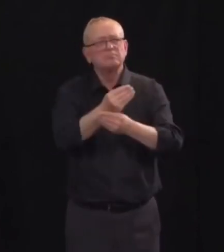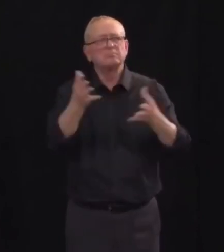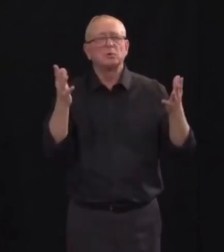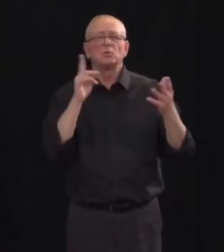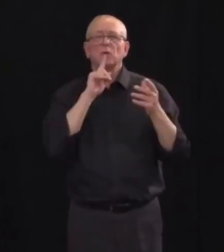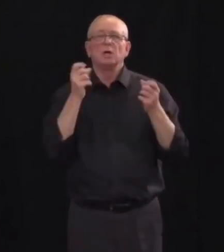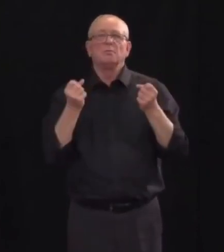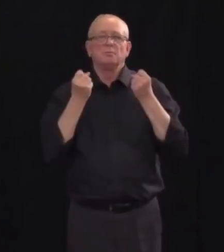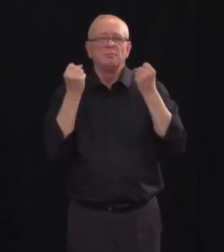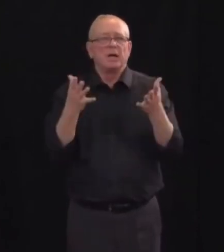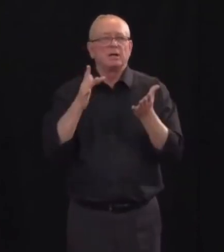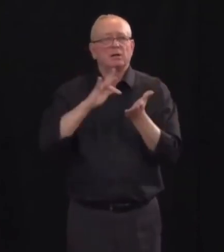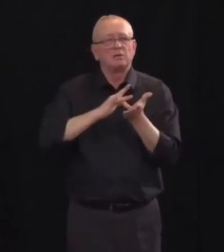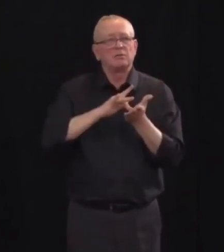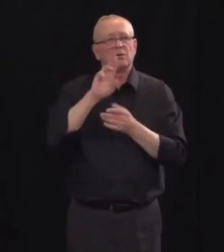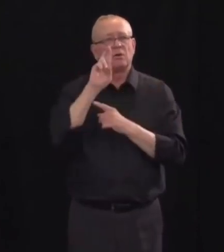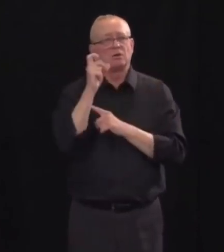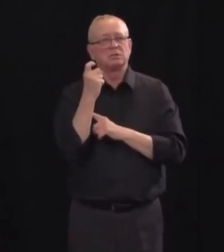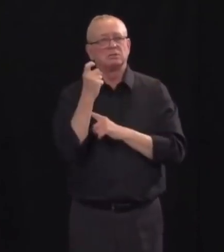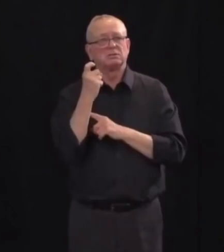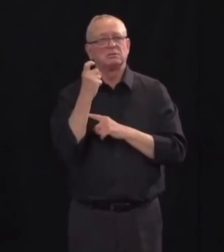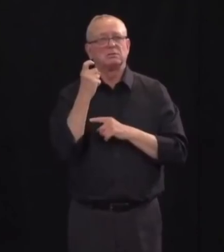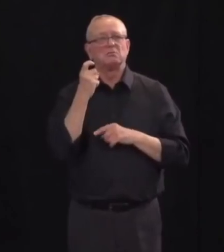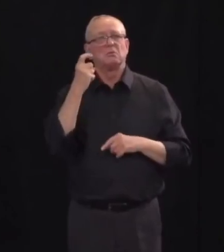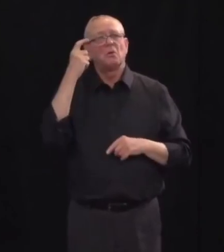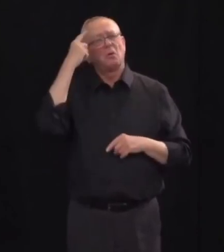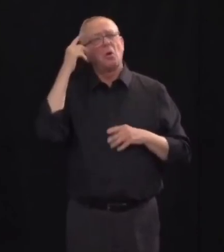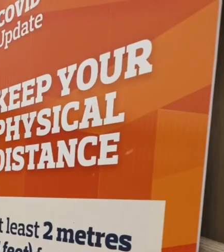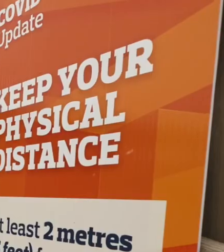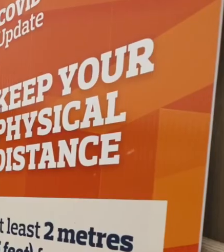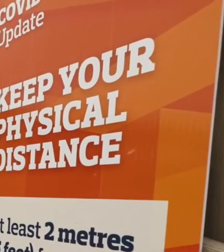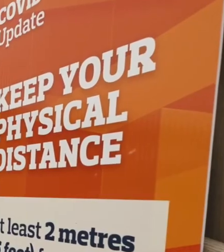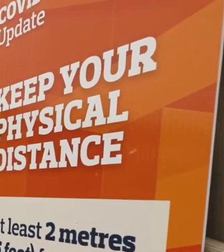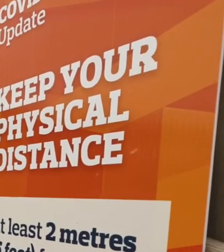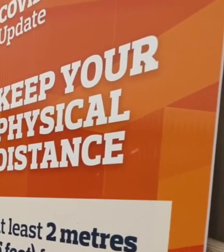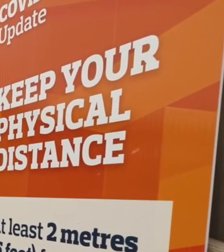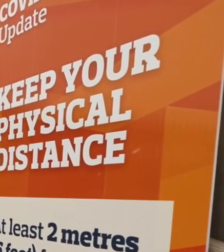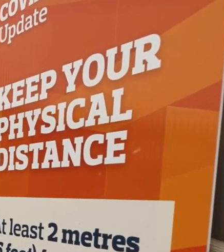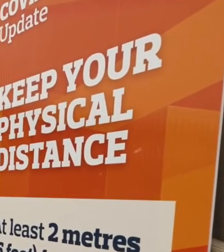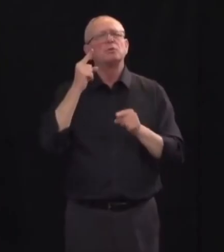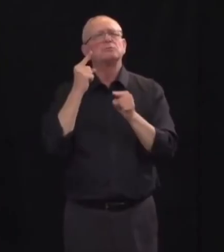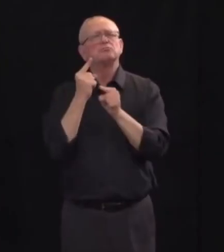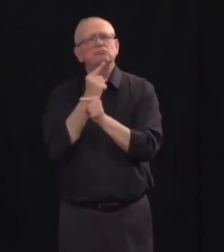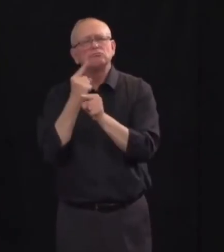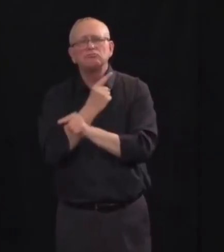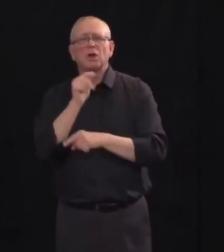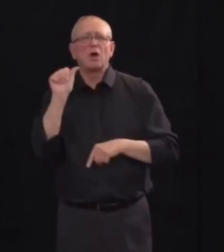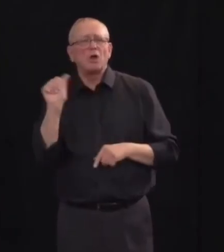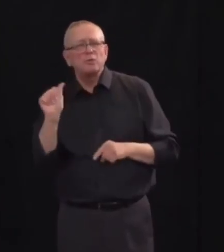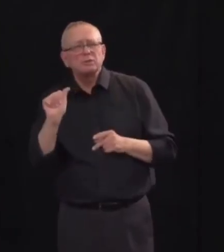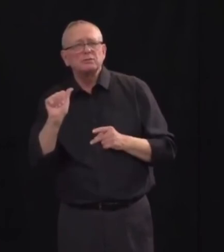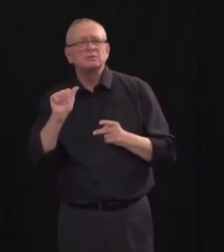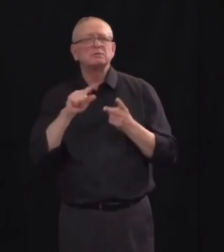therapies that have been touted as potential treatments for COVID-19. This is inappropriate. In